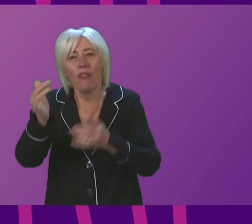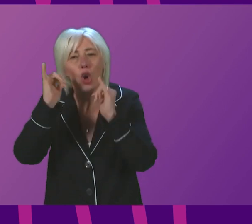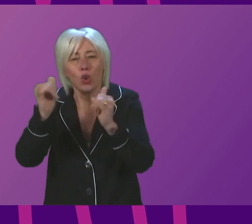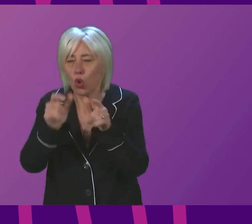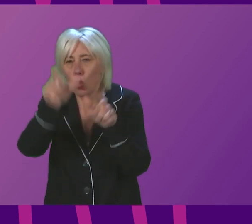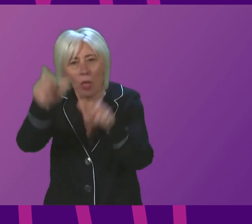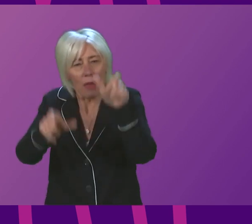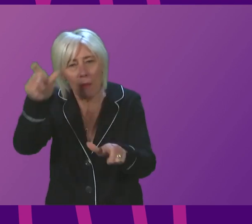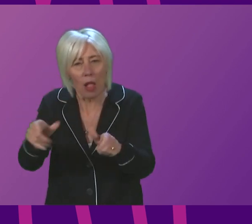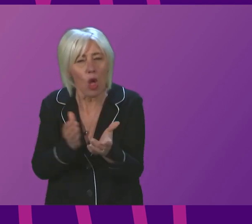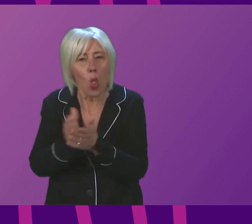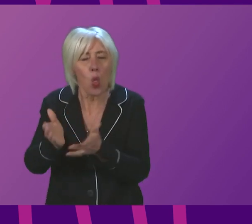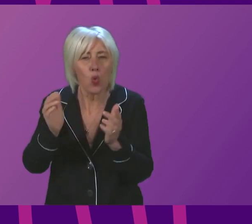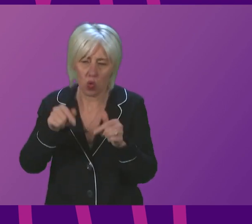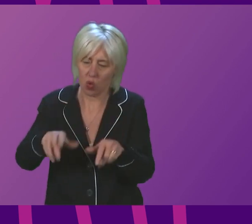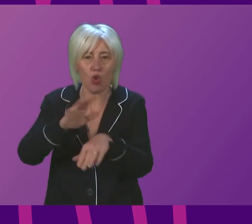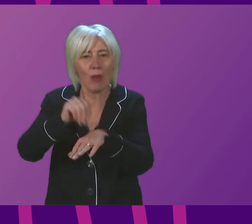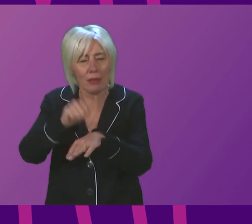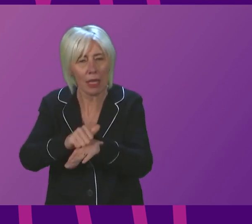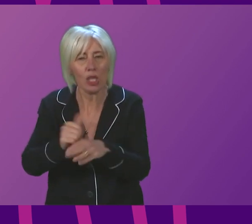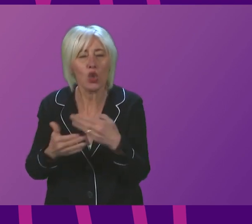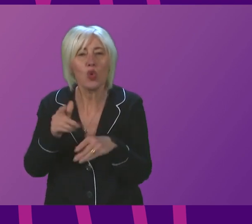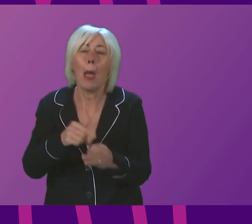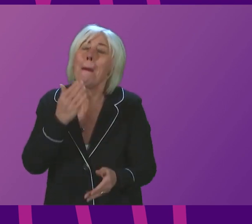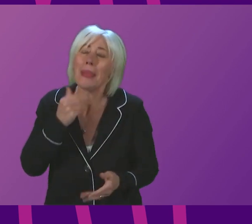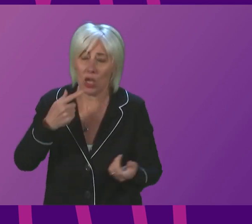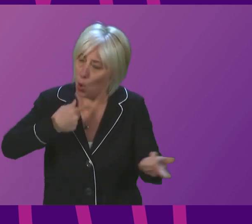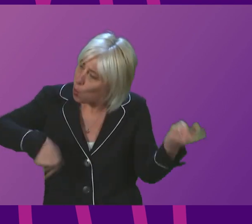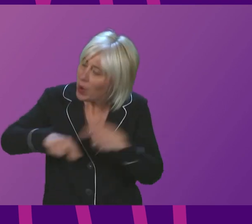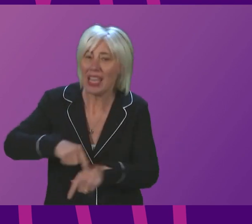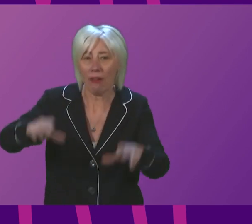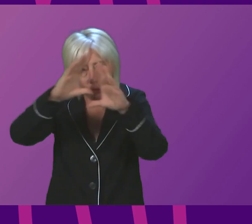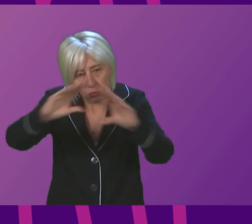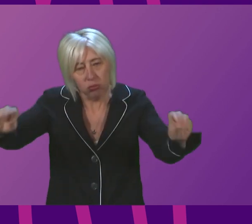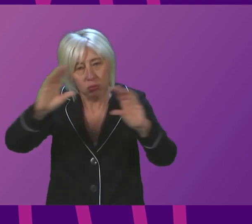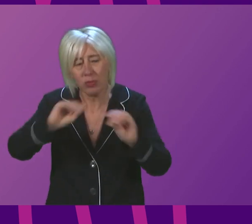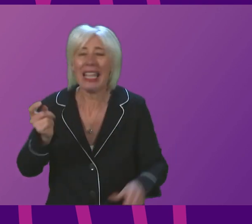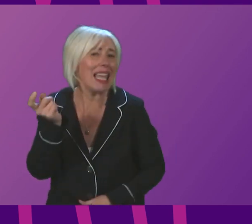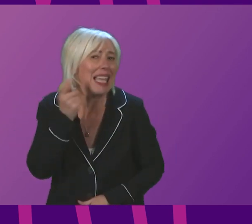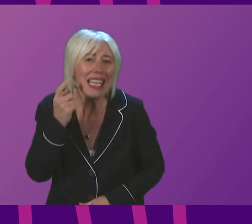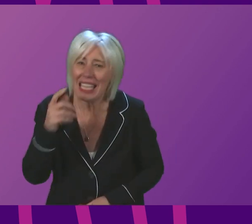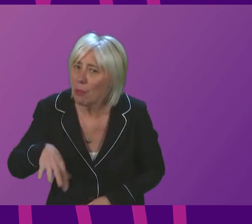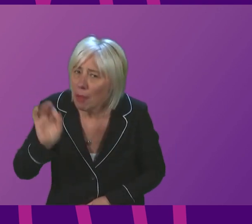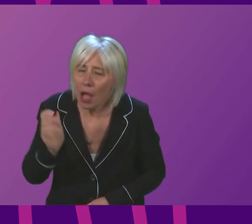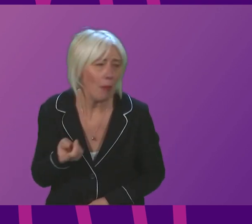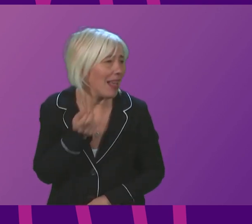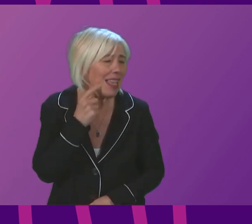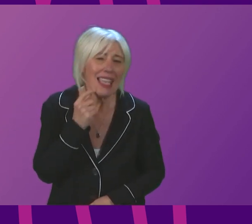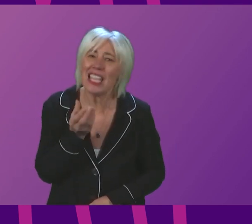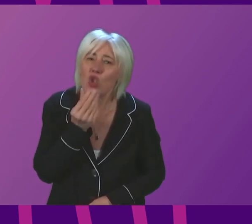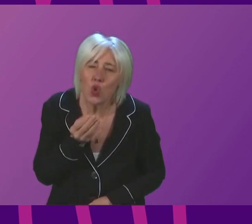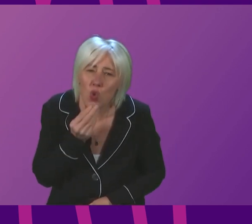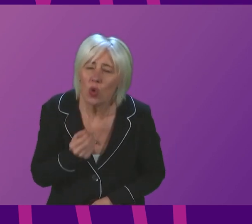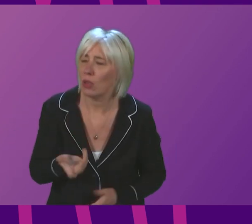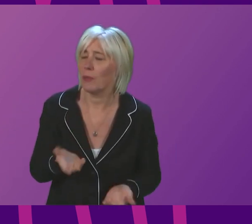this festive period. Please let us get the message across. They are easy to get, they are easy to use, and using them